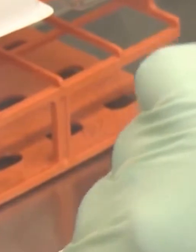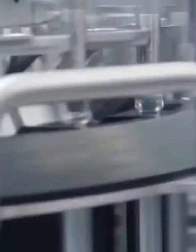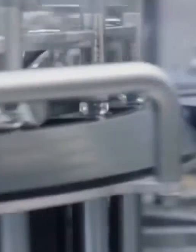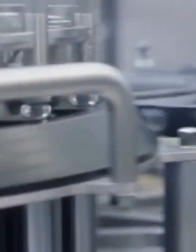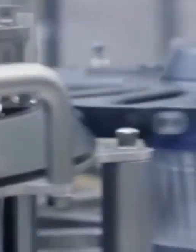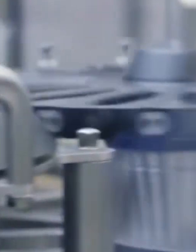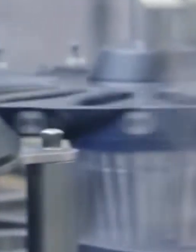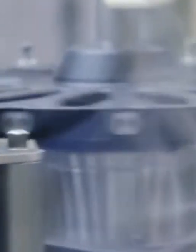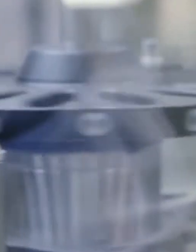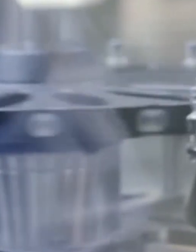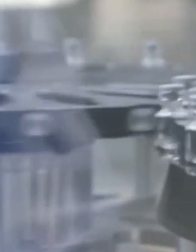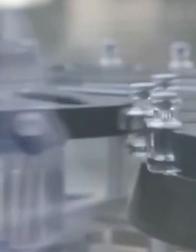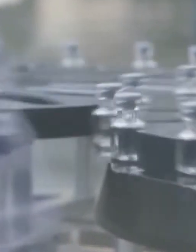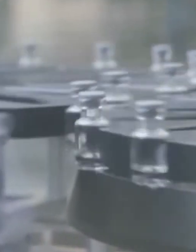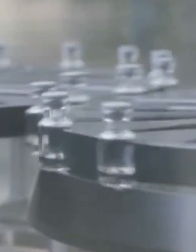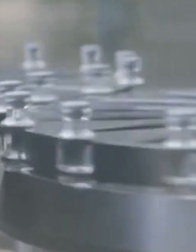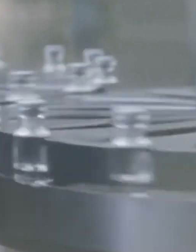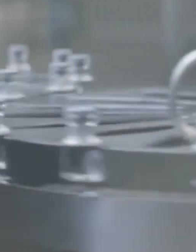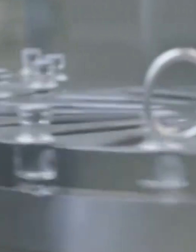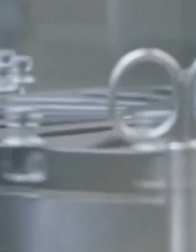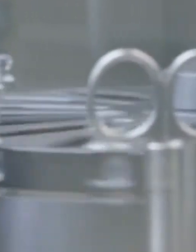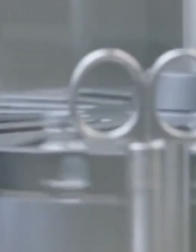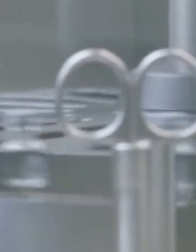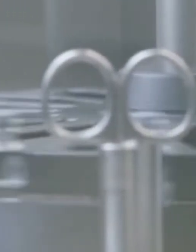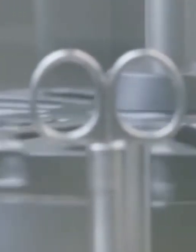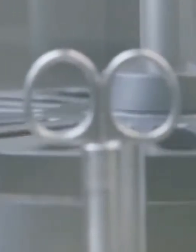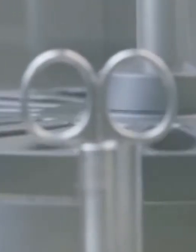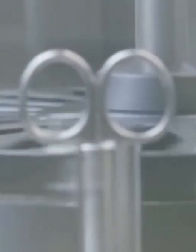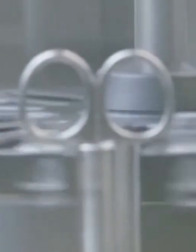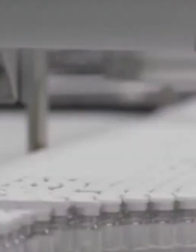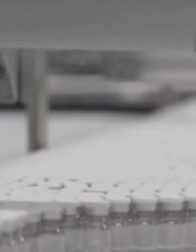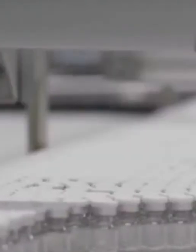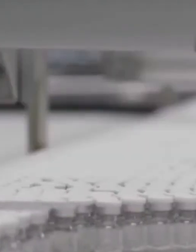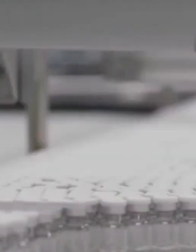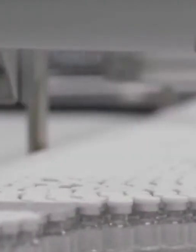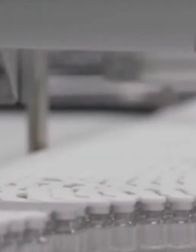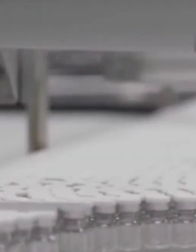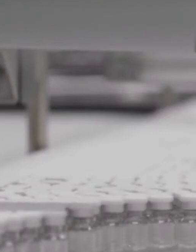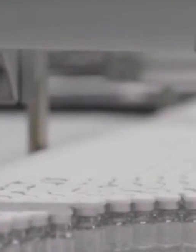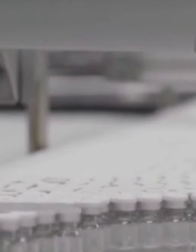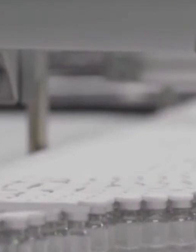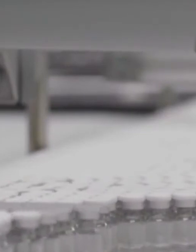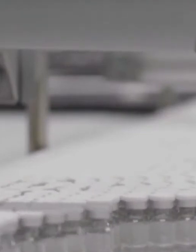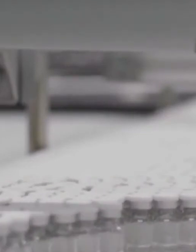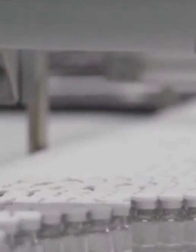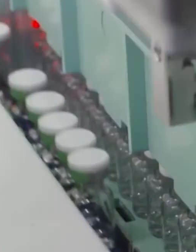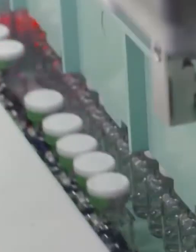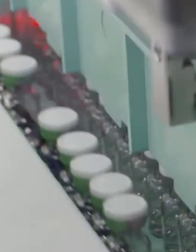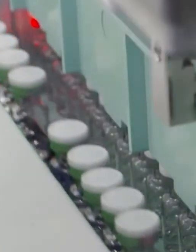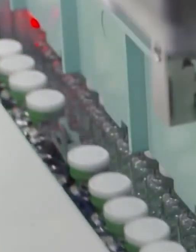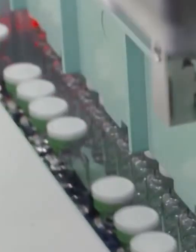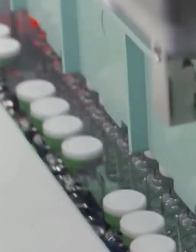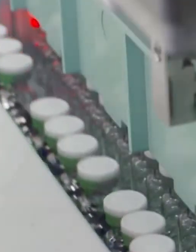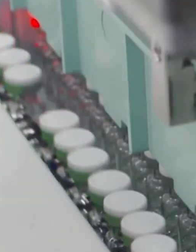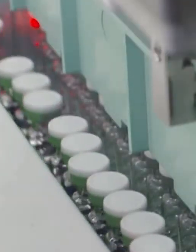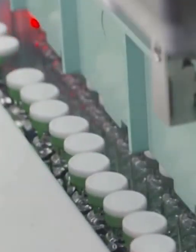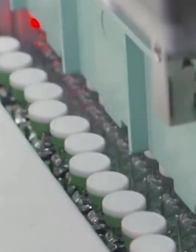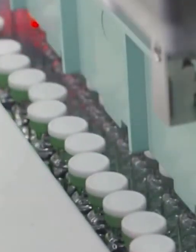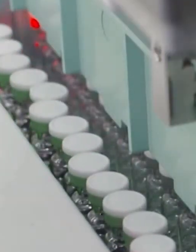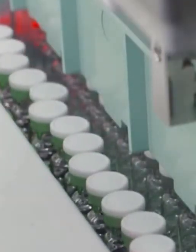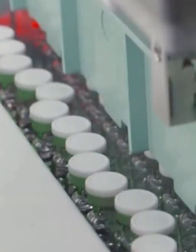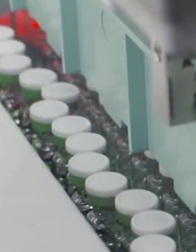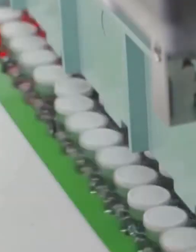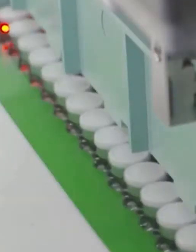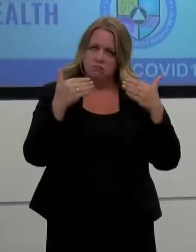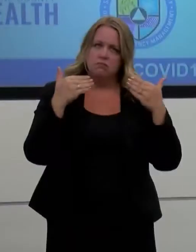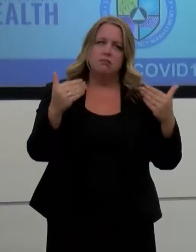And also, now that we're heading into another allergy season, Goddard says it may be hard to tell the difference between allergy and COVID-19 symptoms.